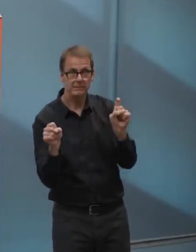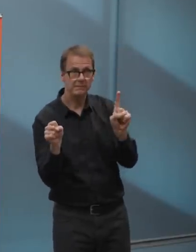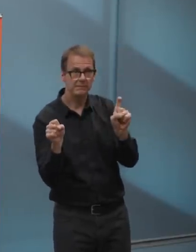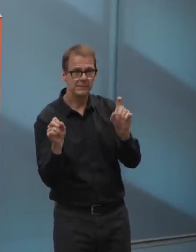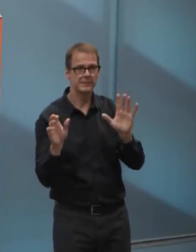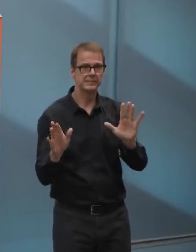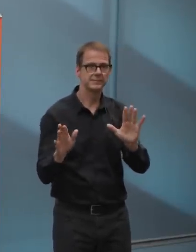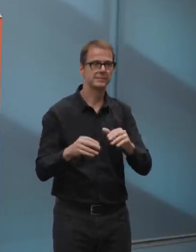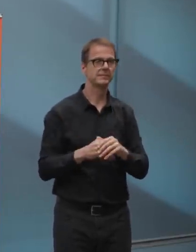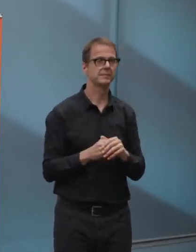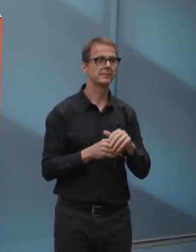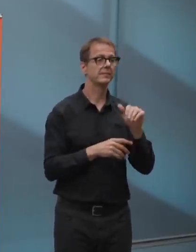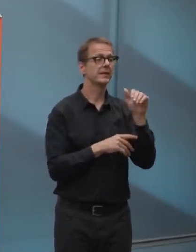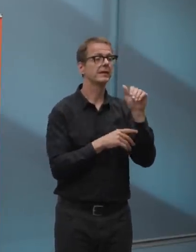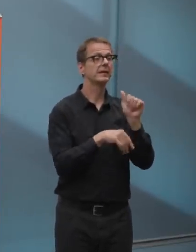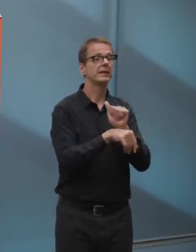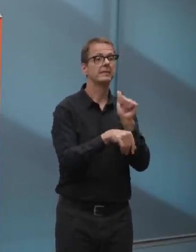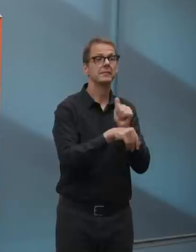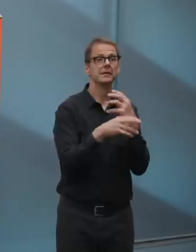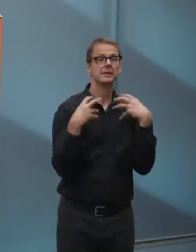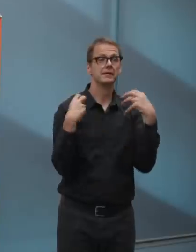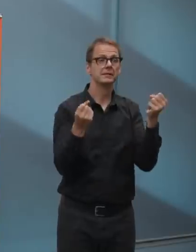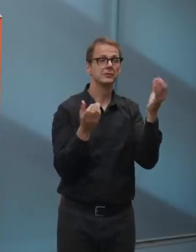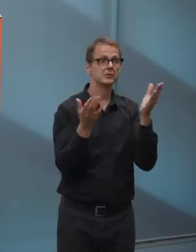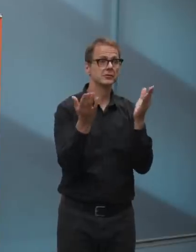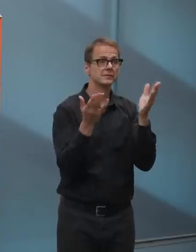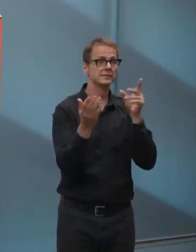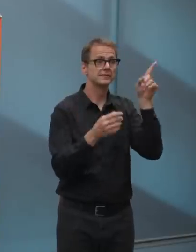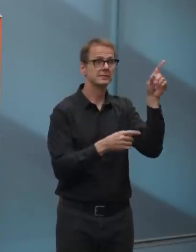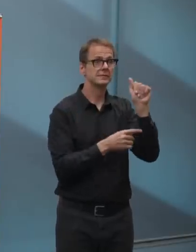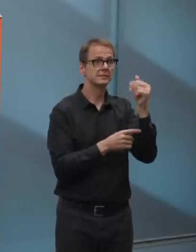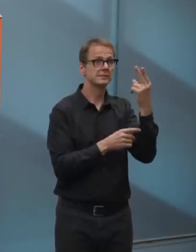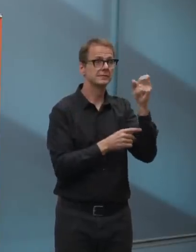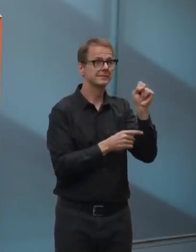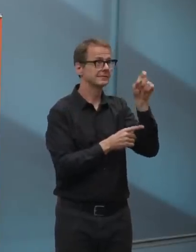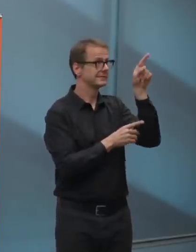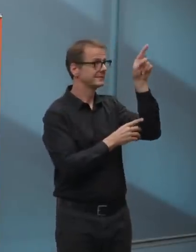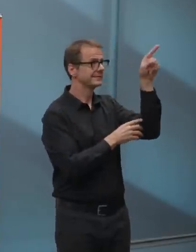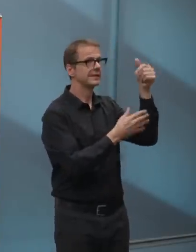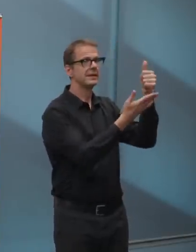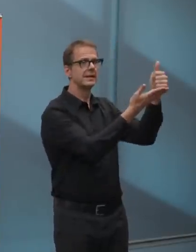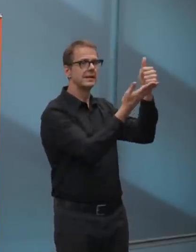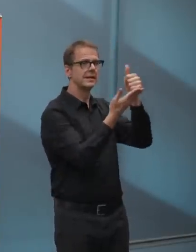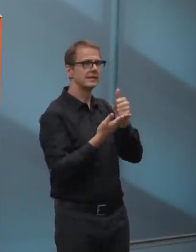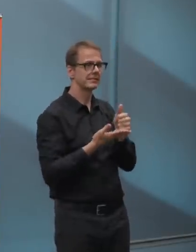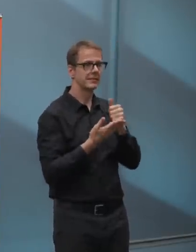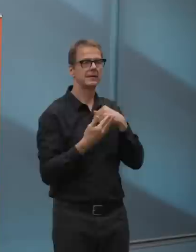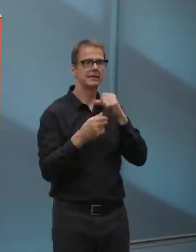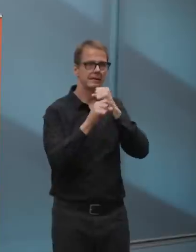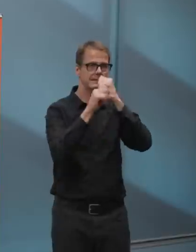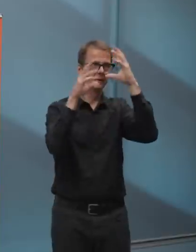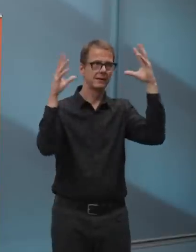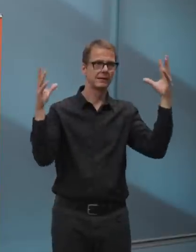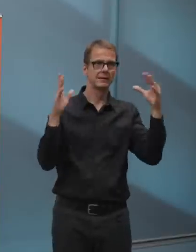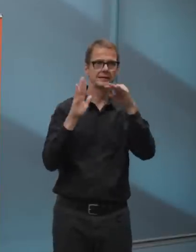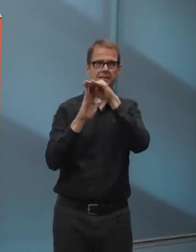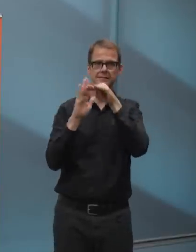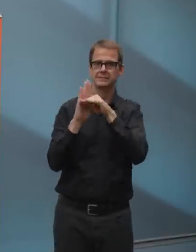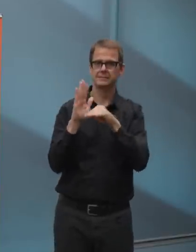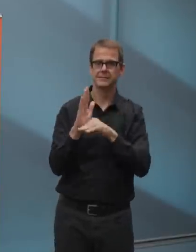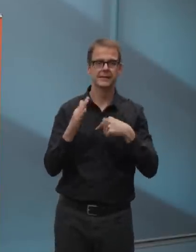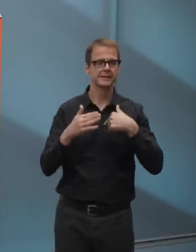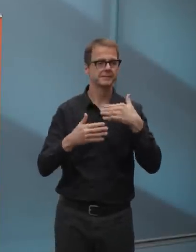by the province, from our perspective, are the rules that drive us. We continue to rely on everyone to do their part,